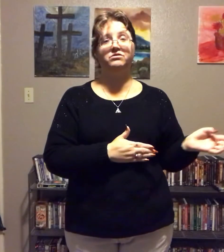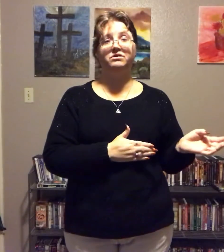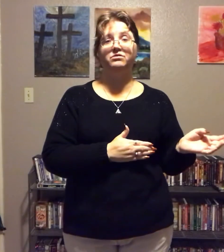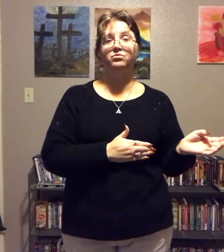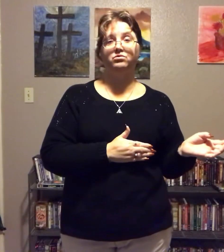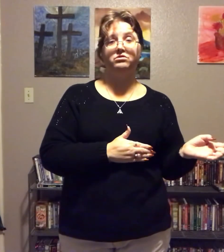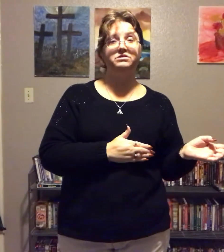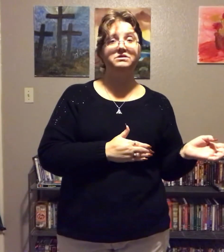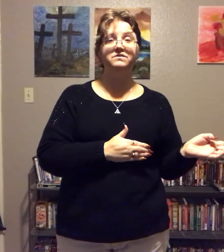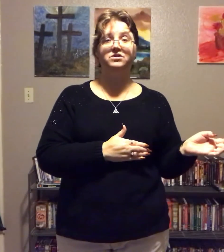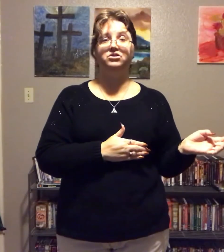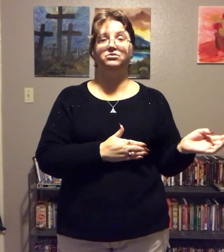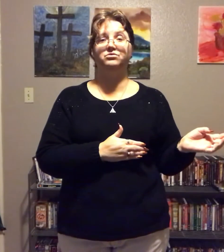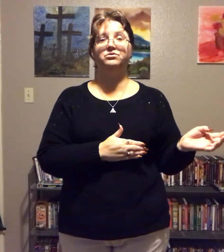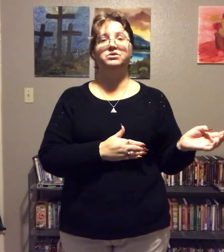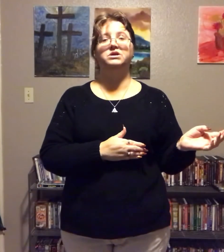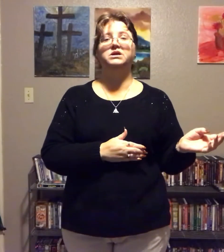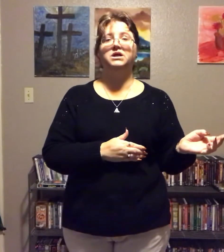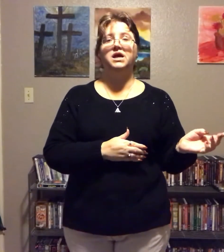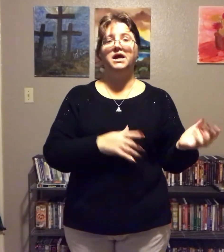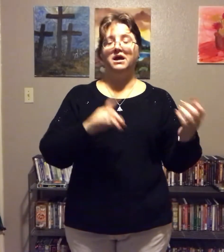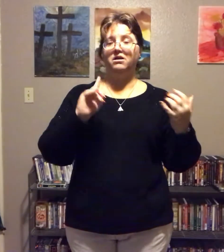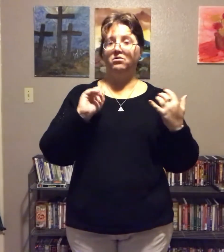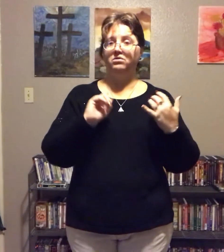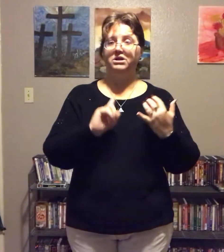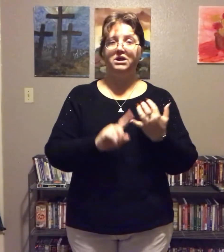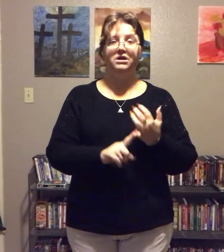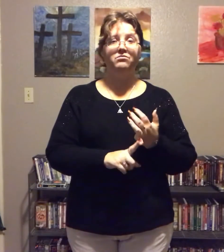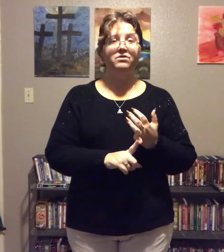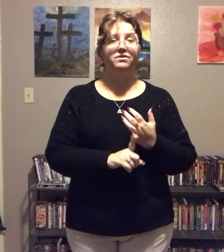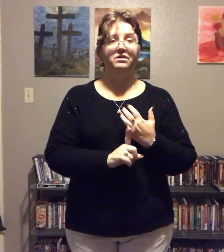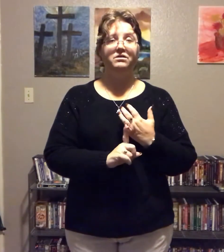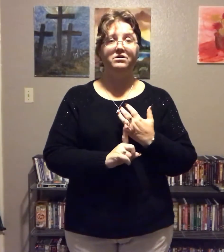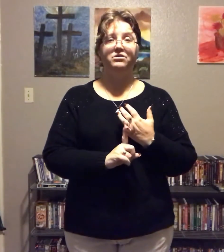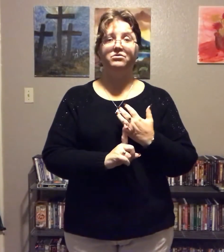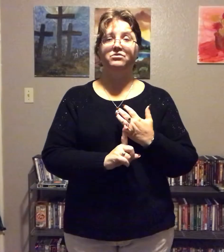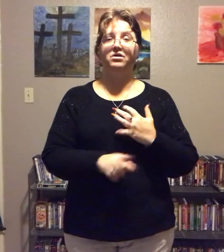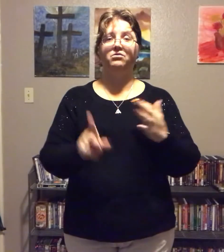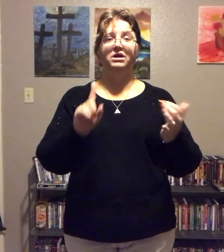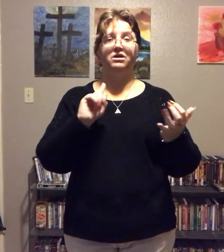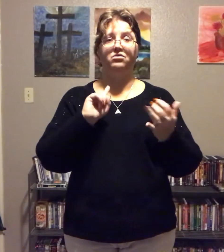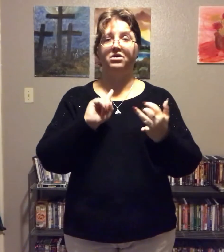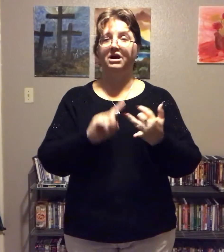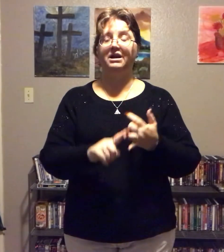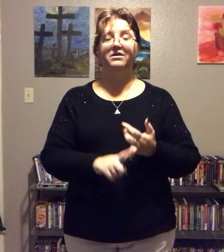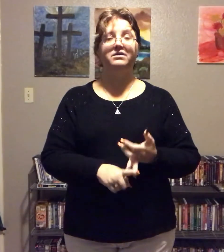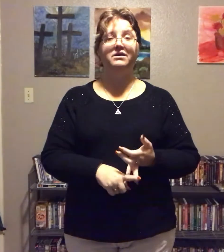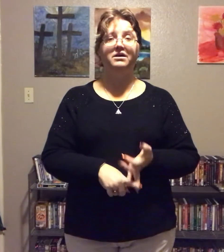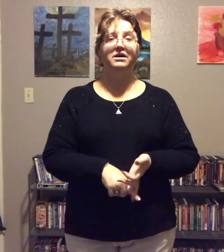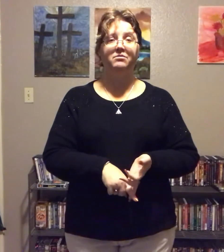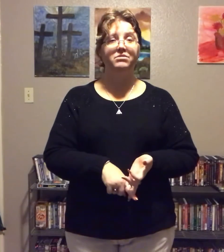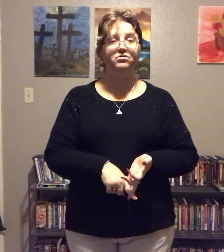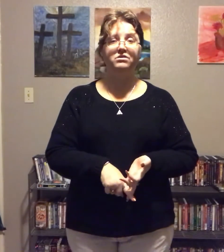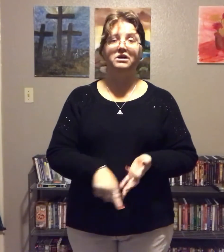that the rule has given you. And only eat within the hunger zone. And you're not allowed to eat in between.